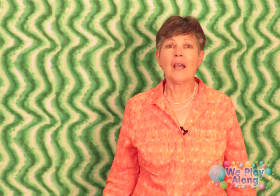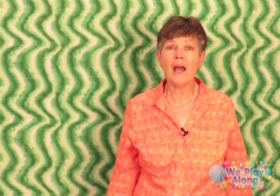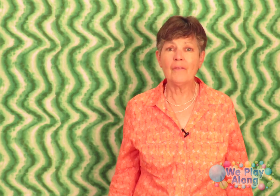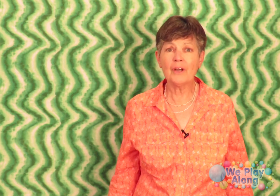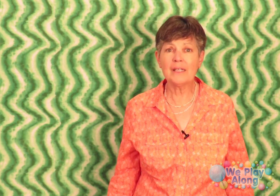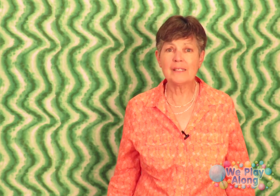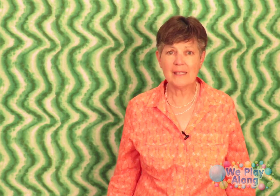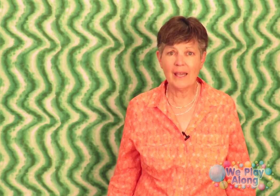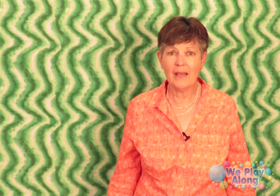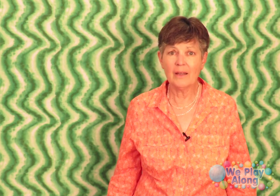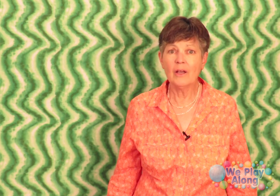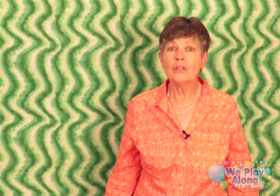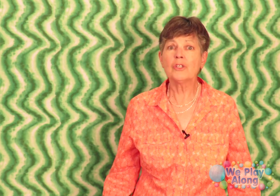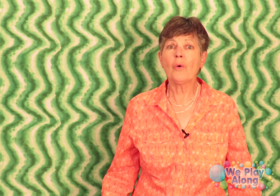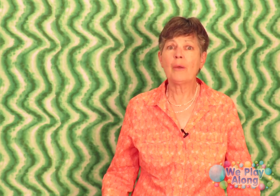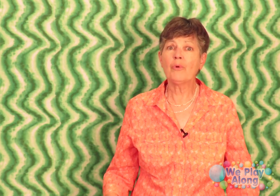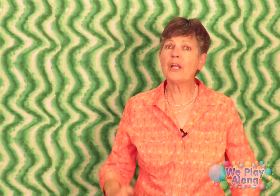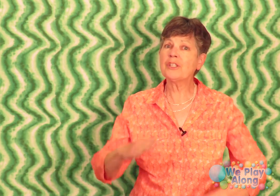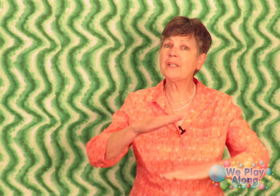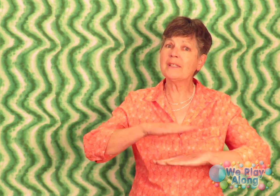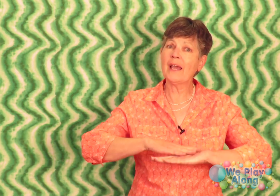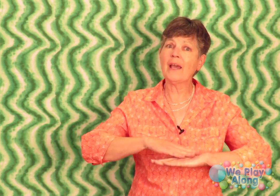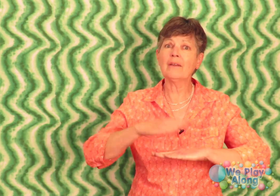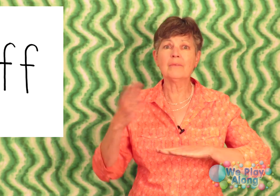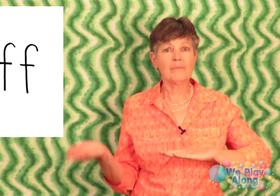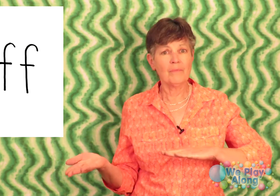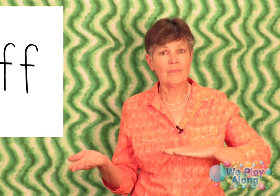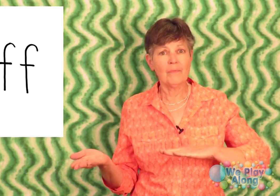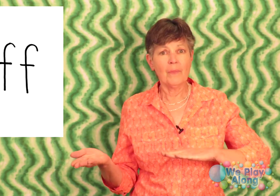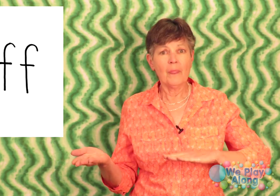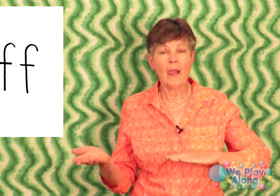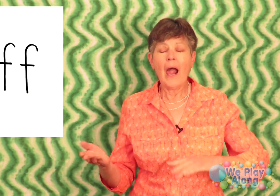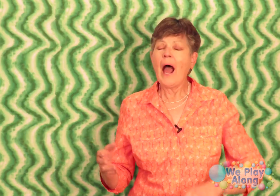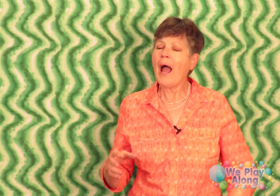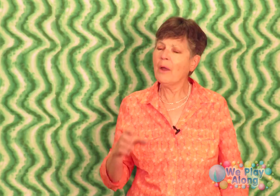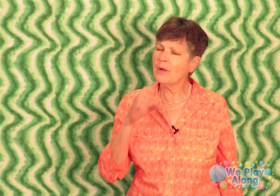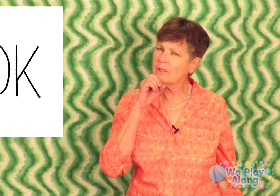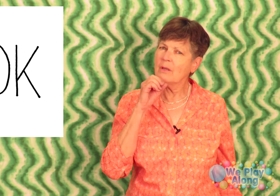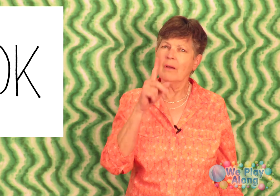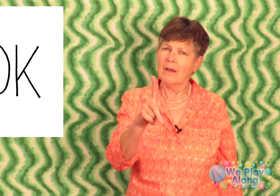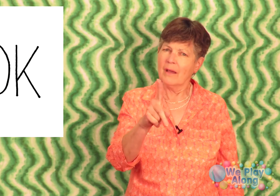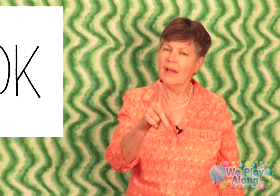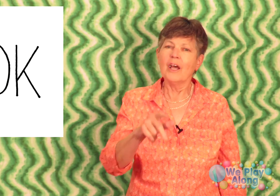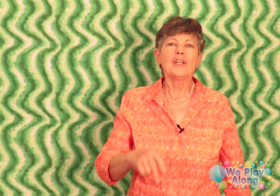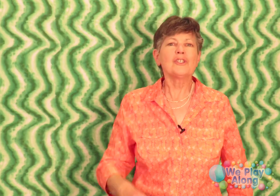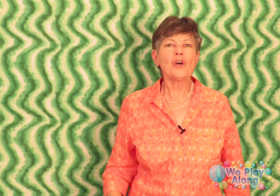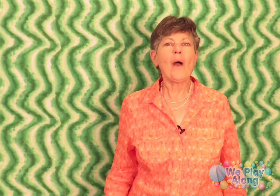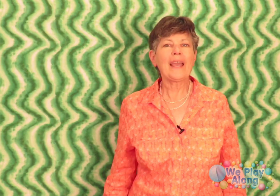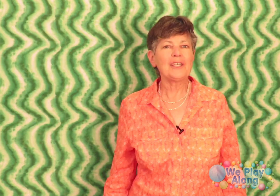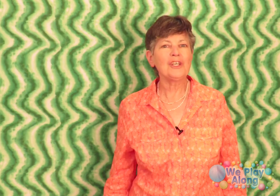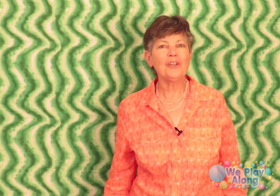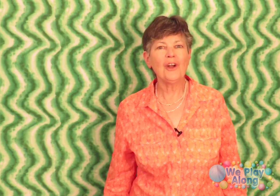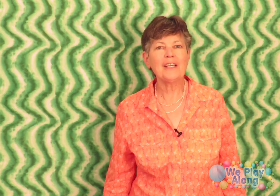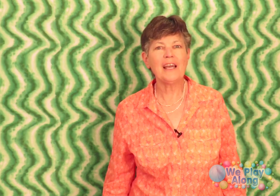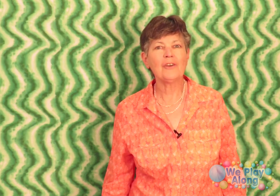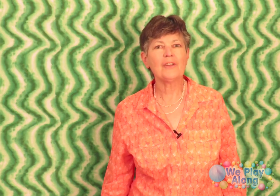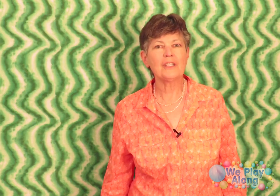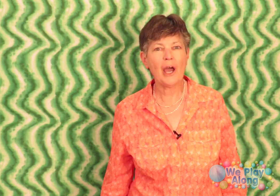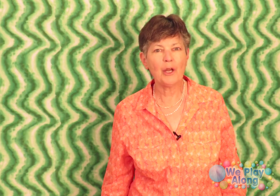covered in sand so I brushed the sand I was so I continued on down to the tide